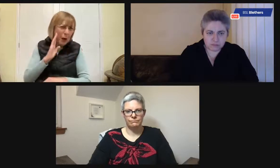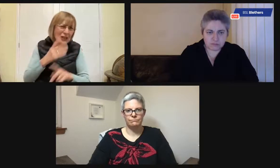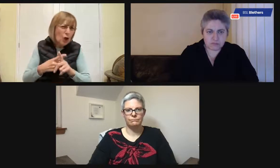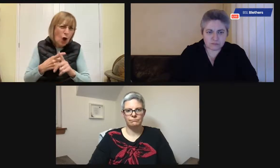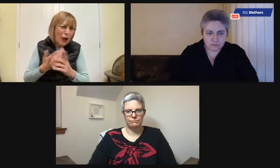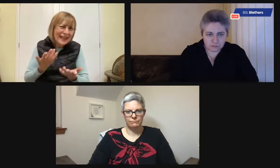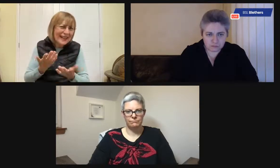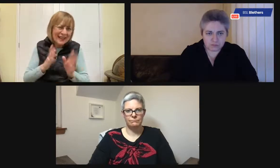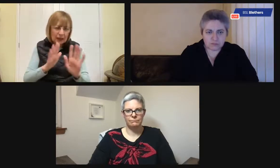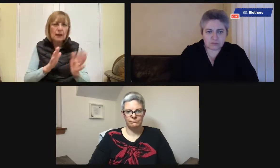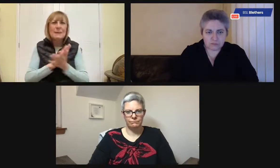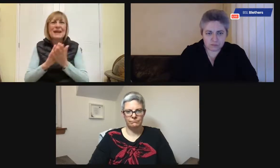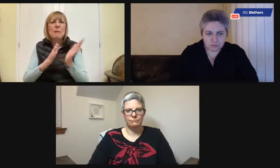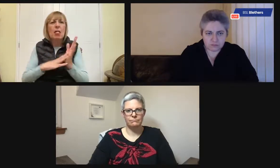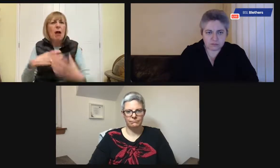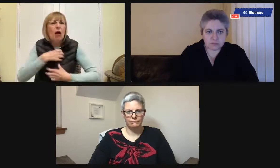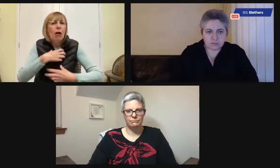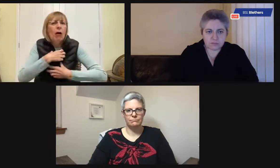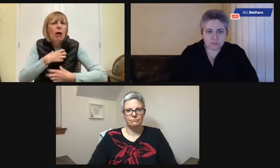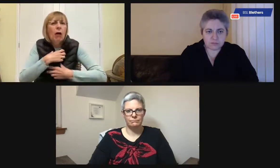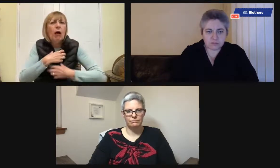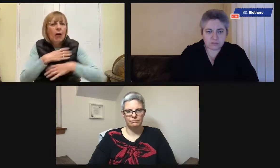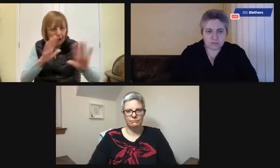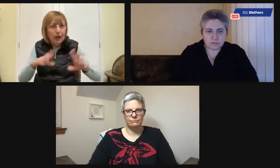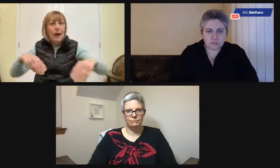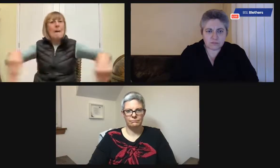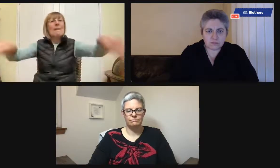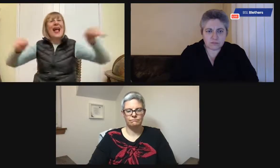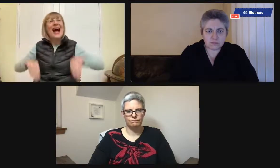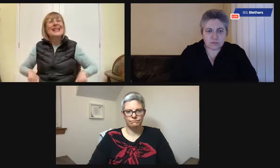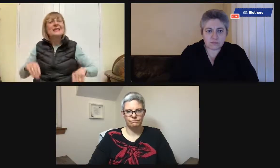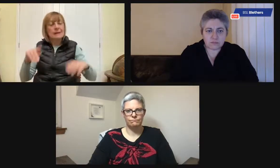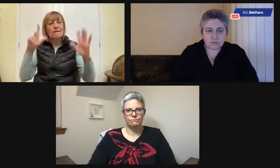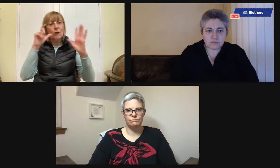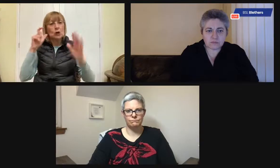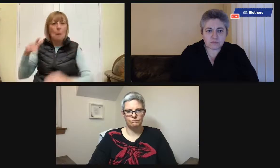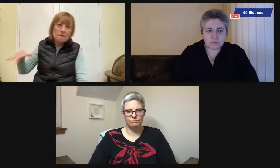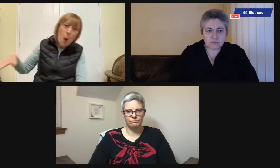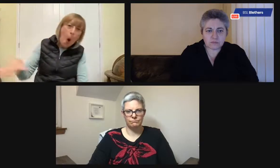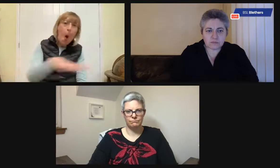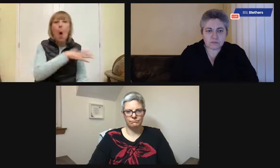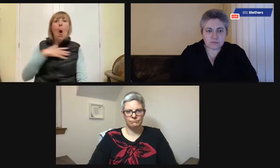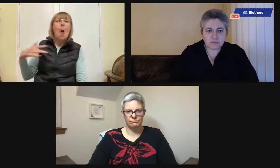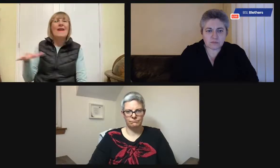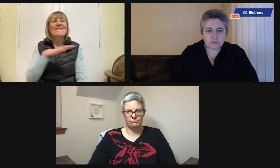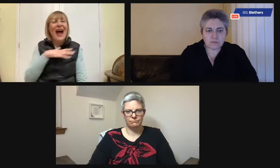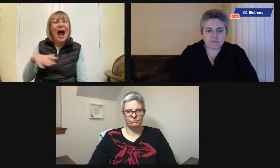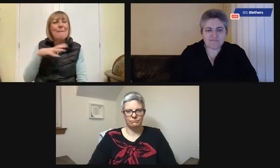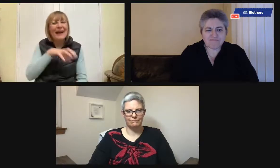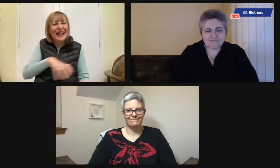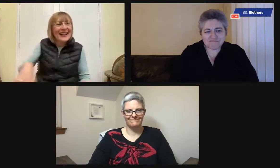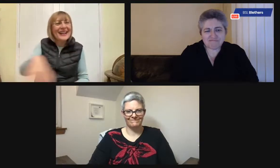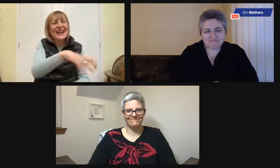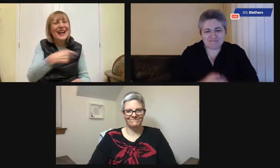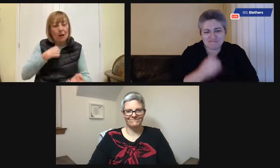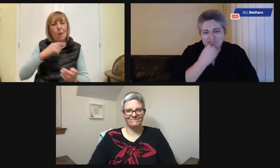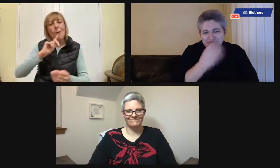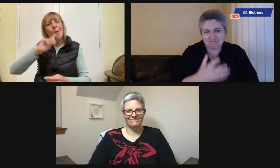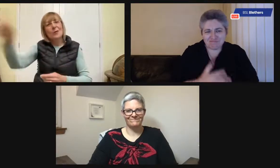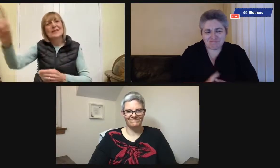make sure that she went to bed on her own. And my mother was quite fearful. So we had this blanket with photographs of